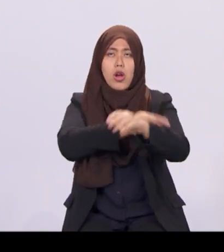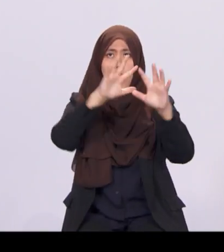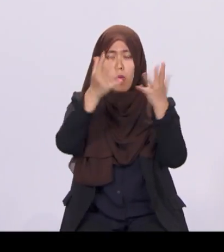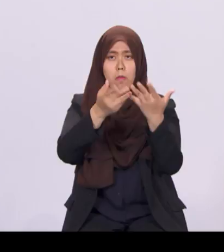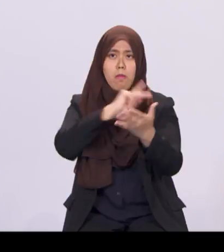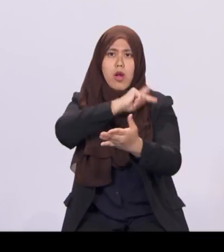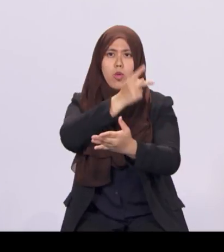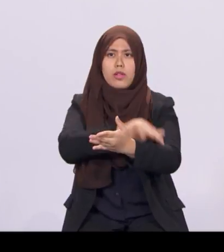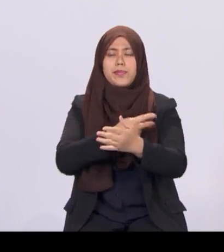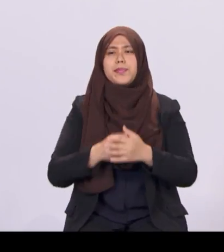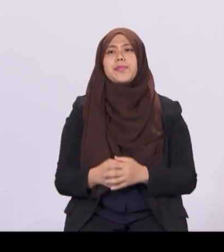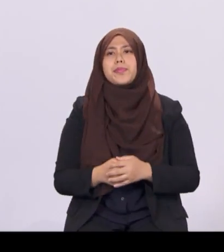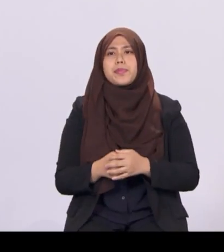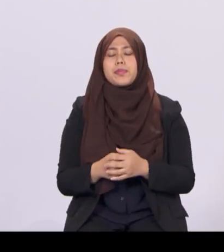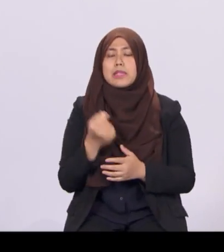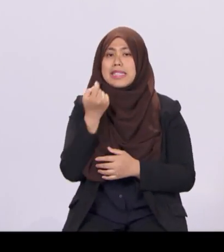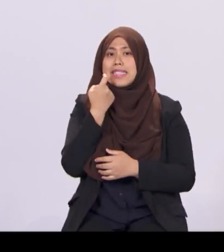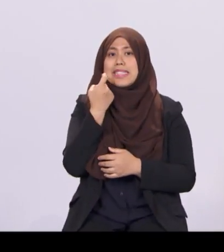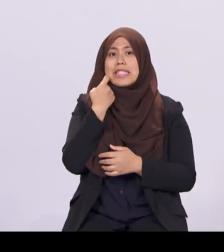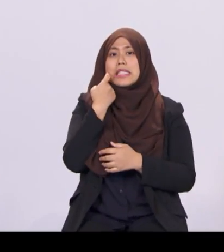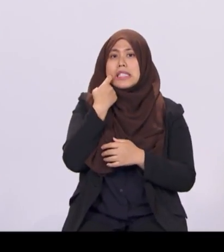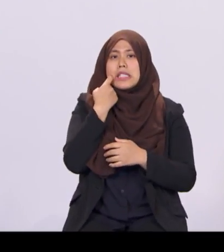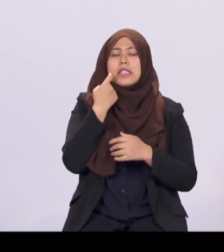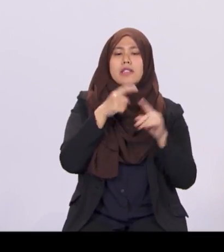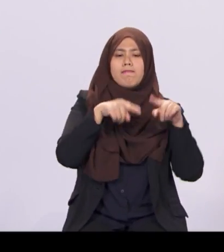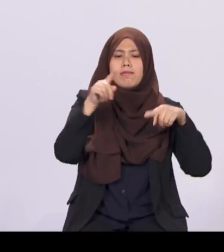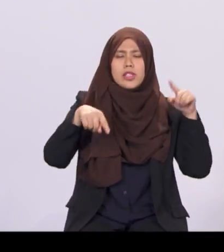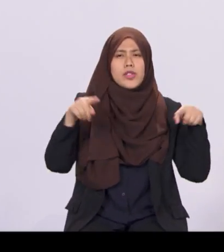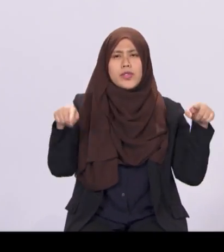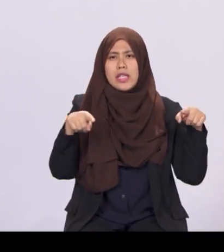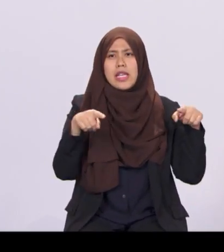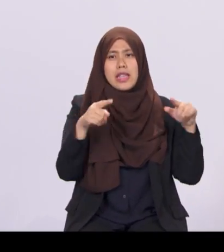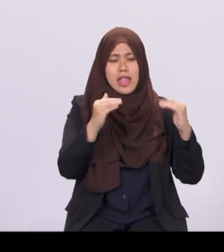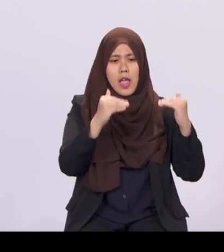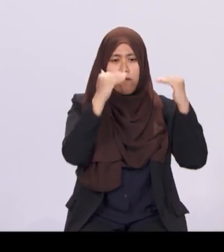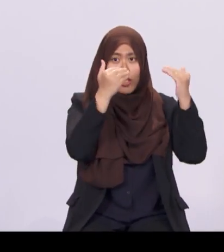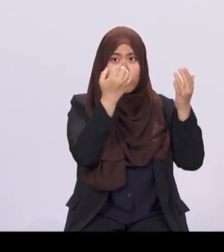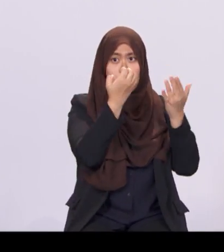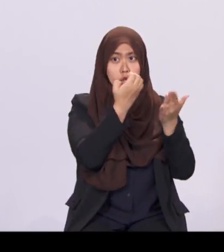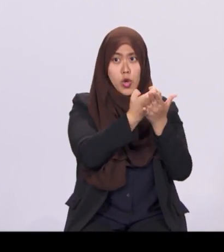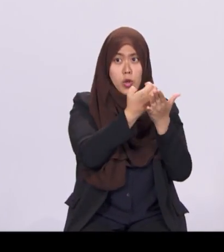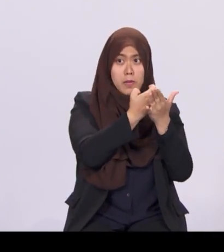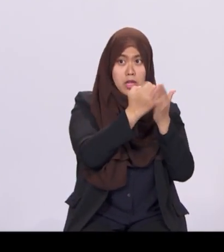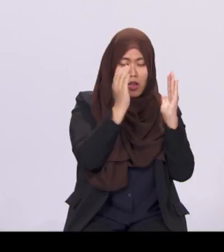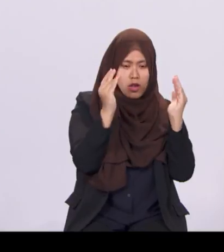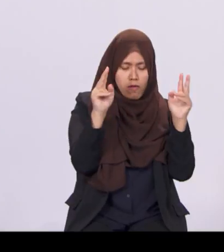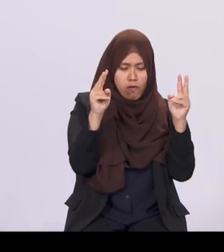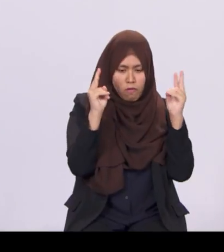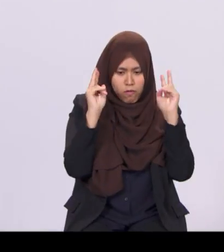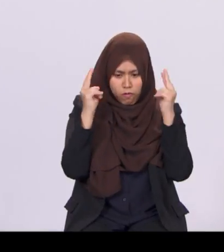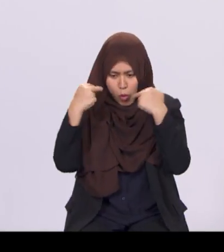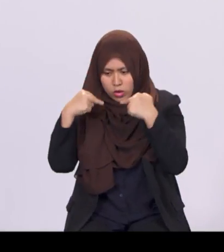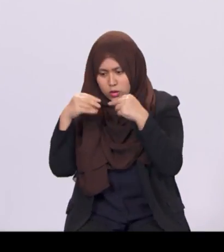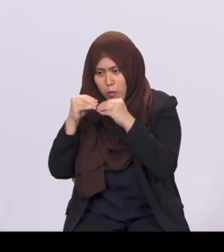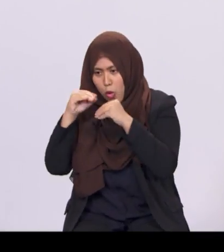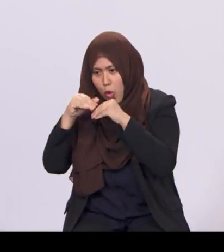In recent years, several advanced economies have turned their attention inward in reaction to domestic pressures. For example,